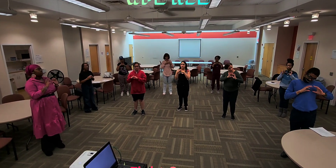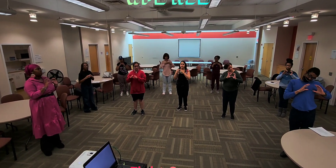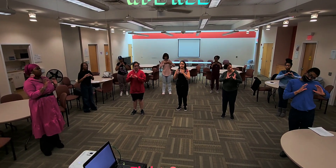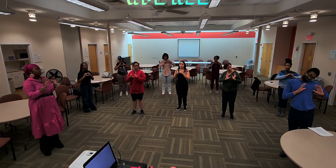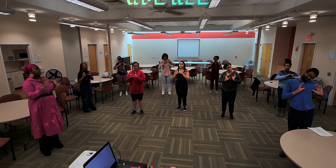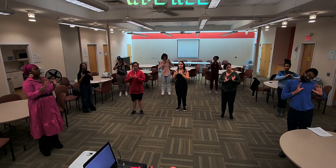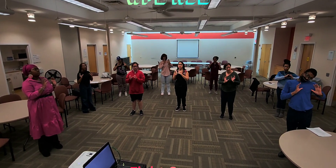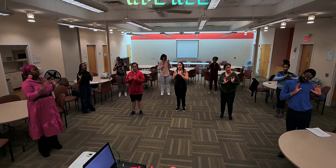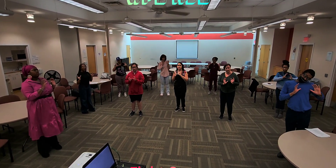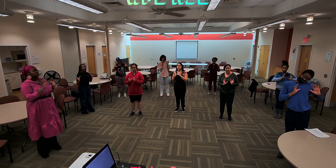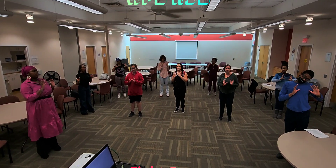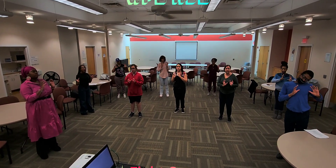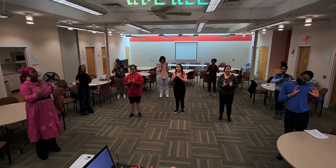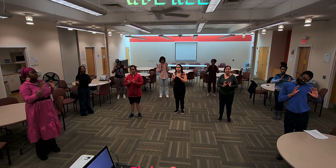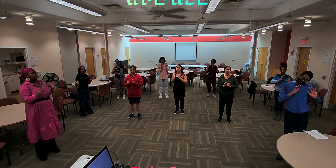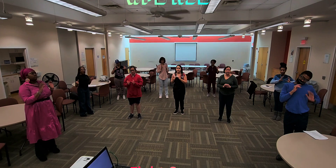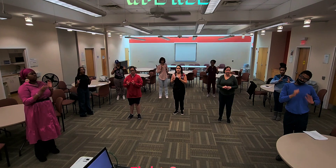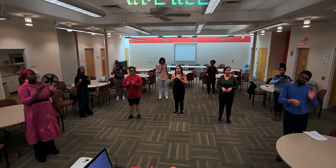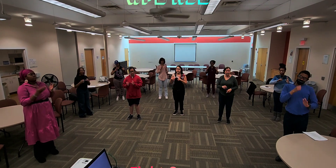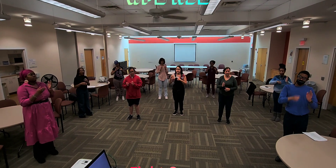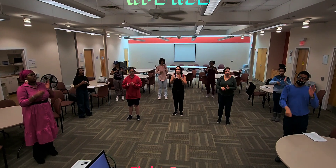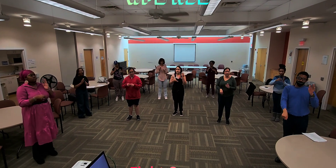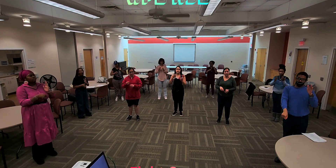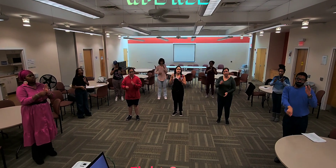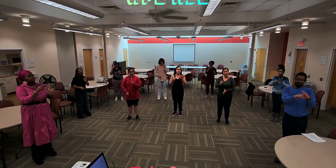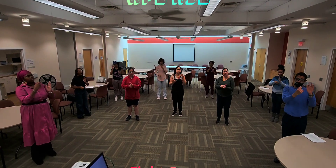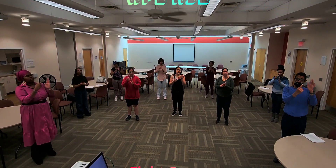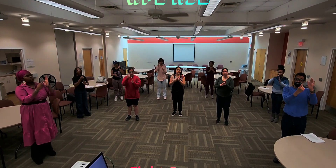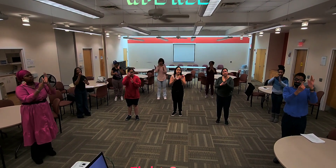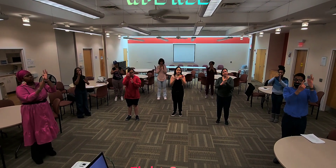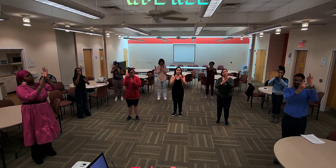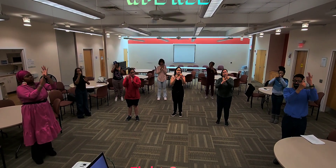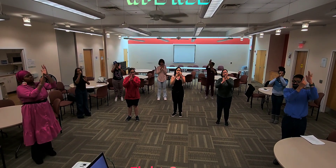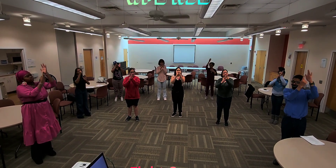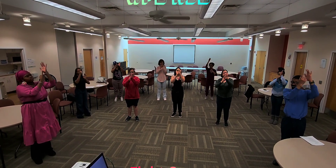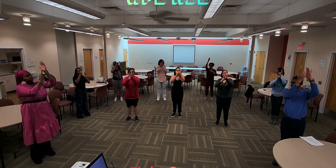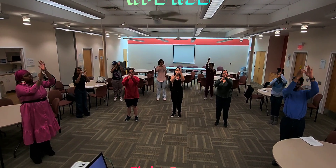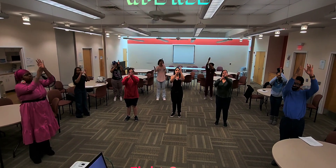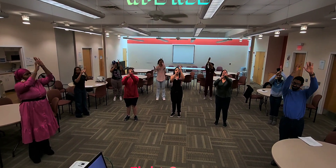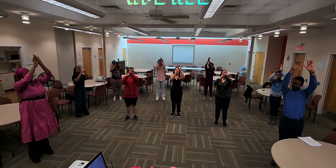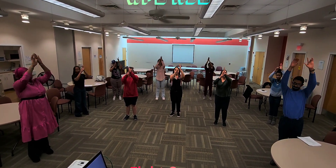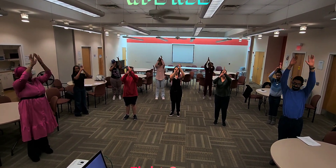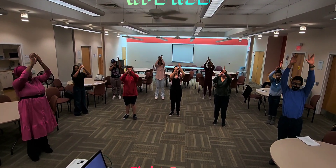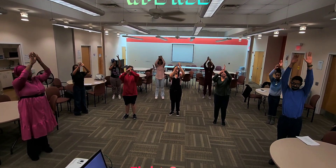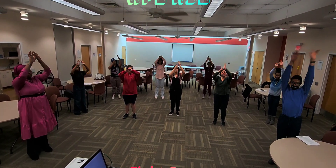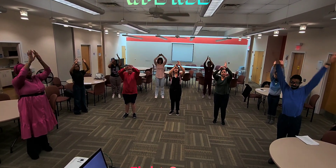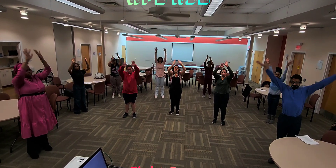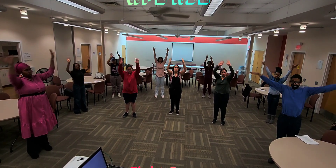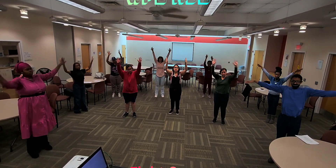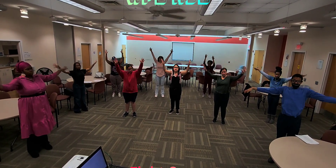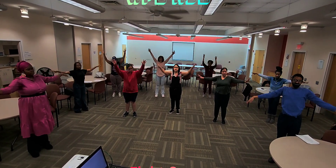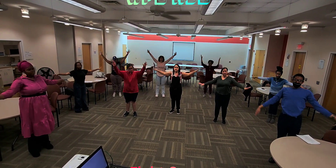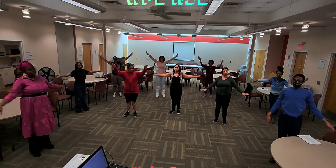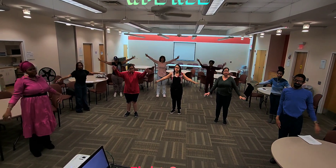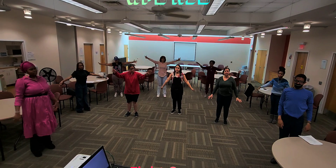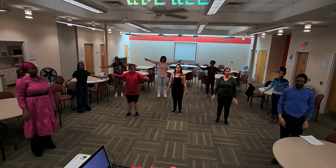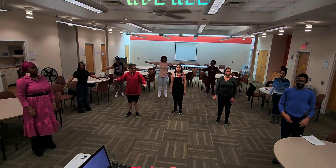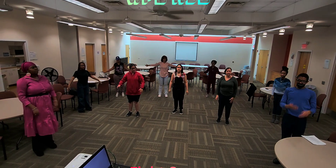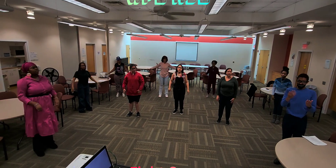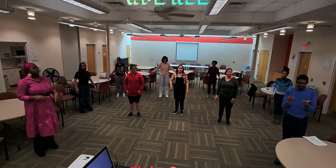open I might only have one match, but I can make an explosion And